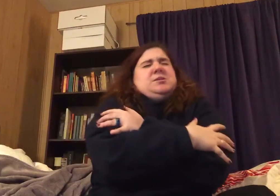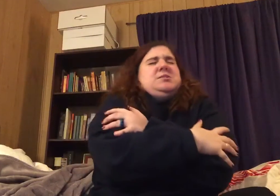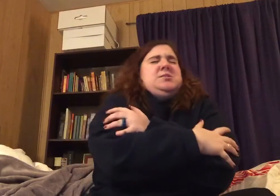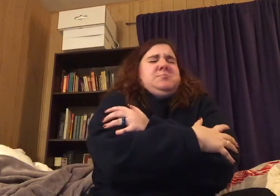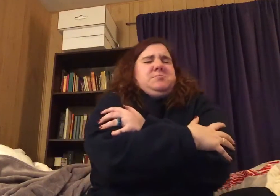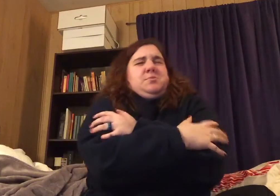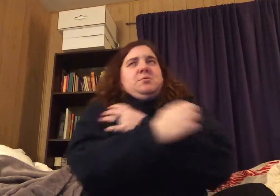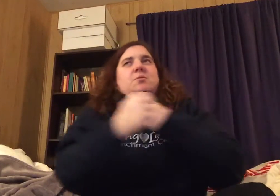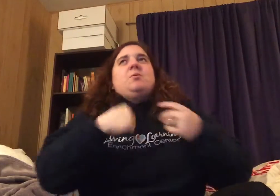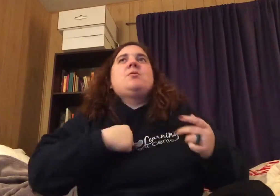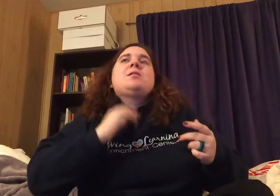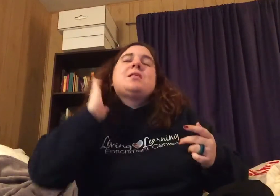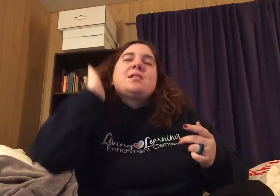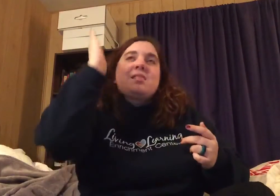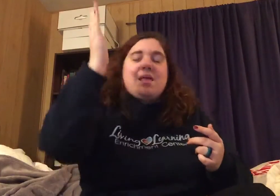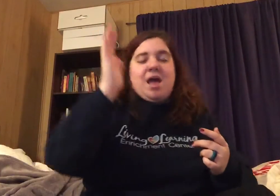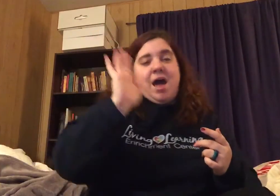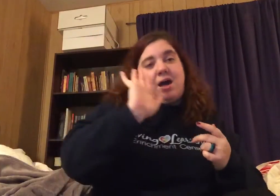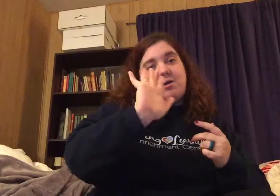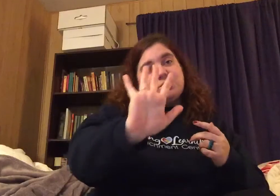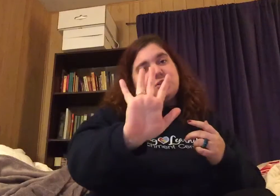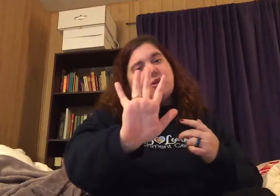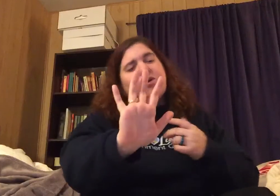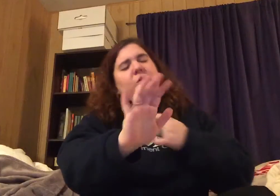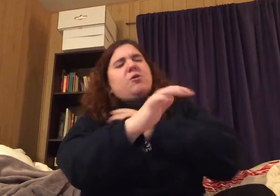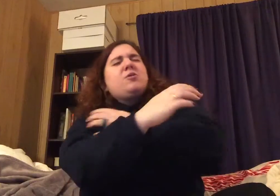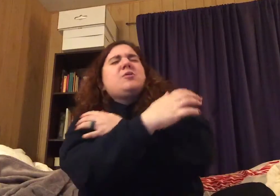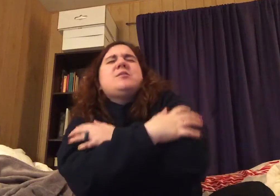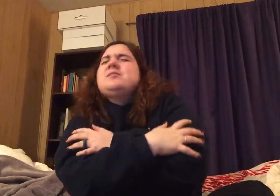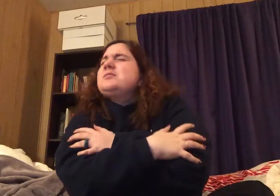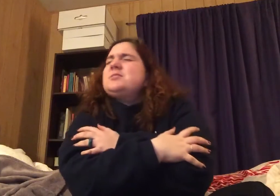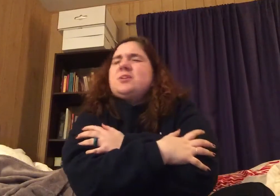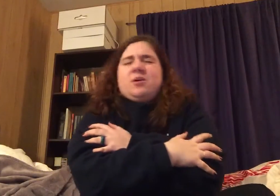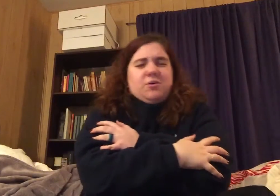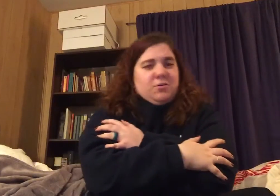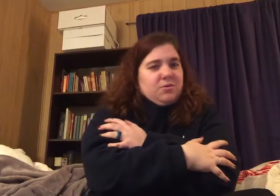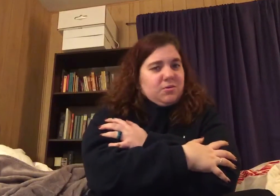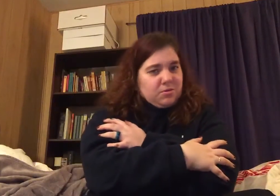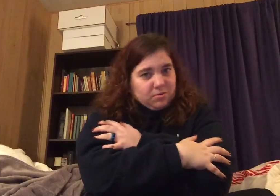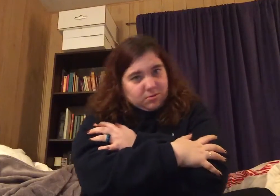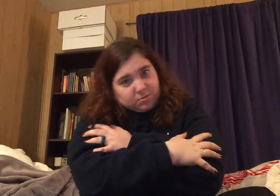to hold I was yours to hold